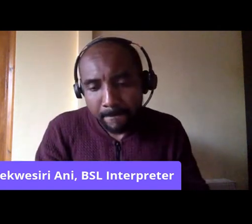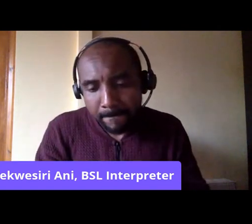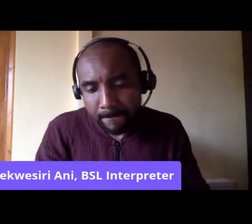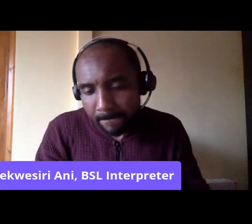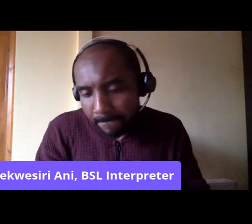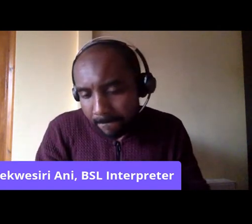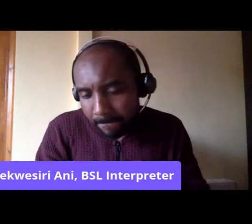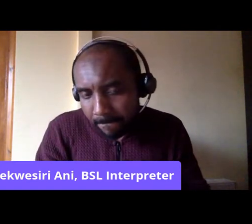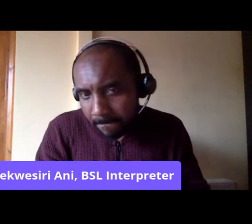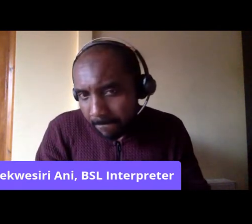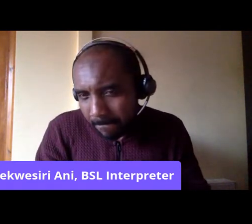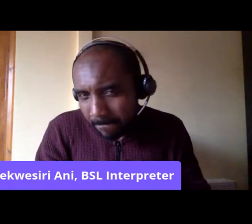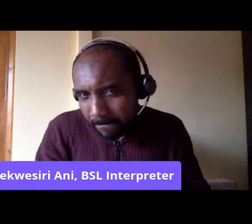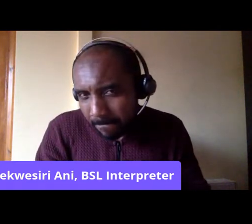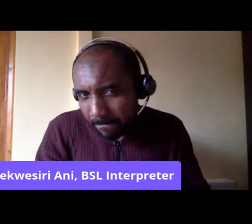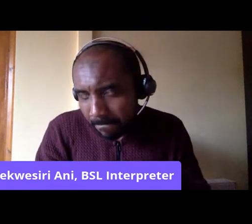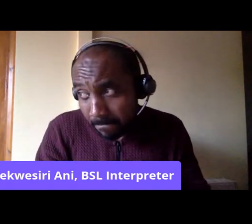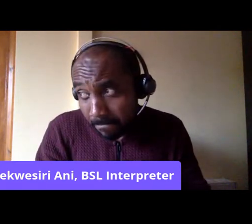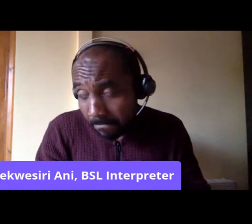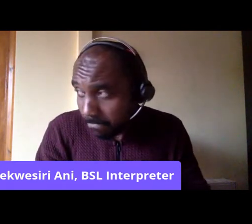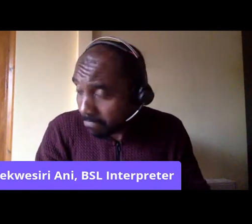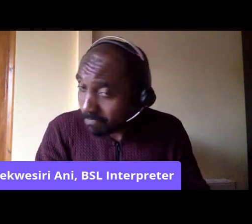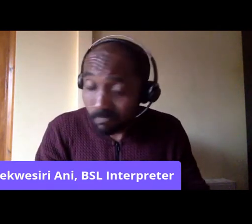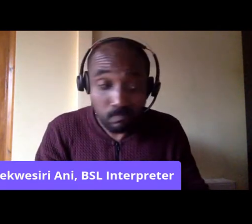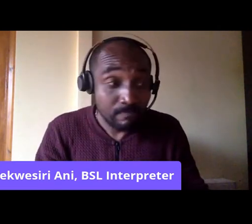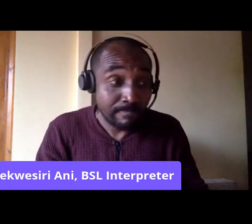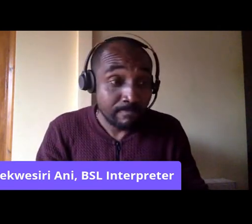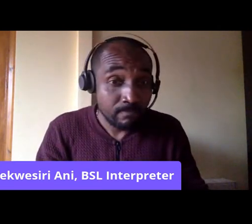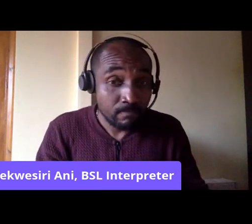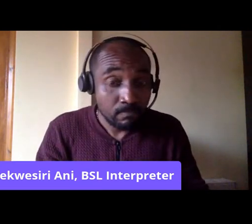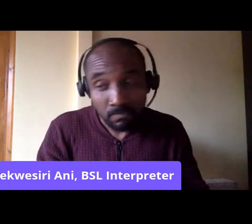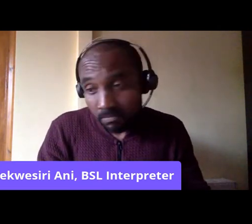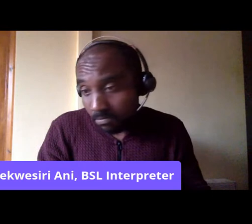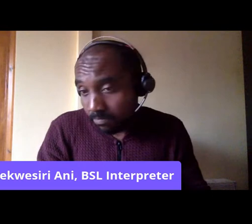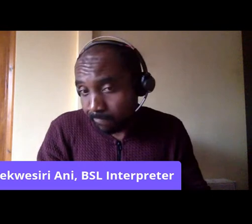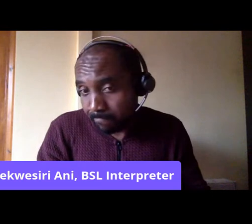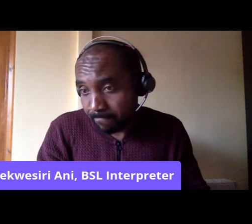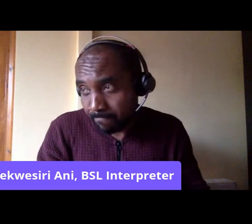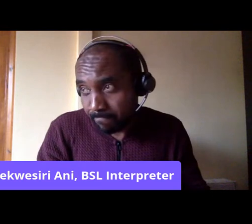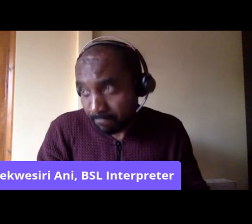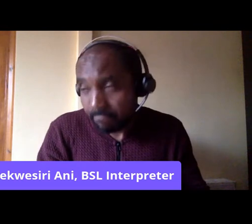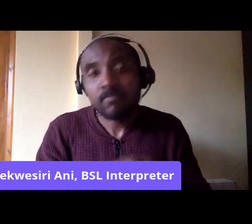believe in certain principles.